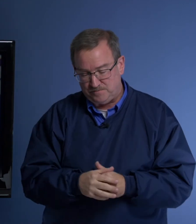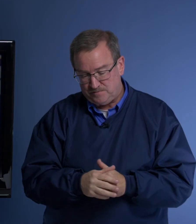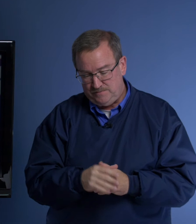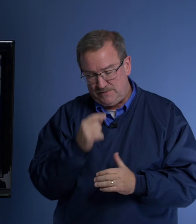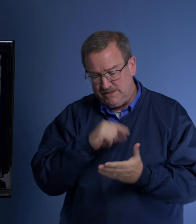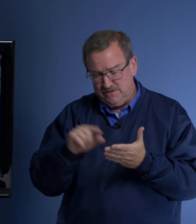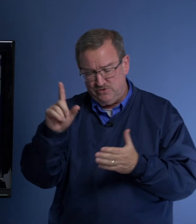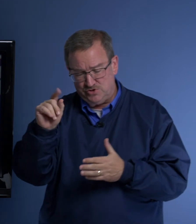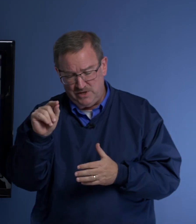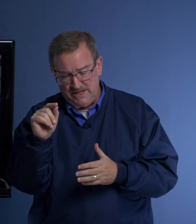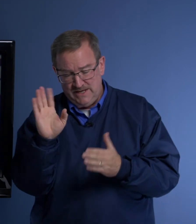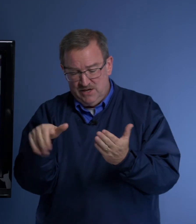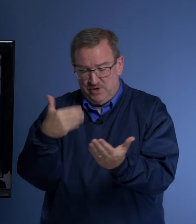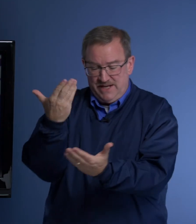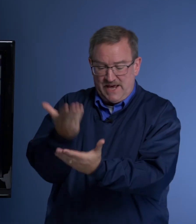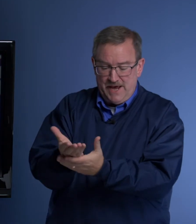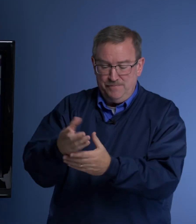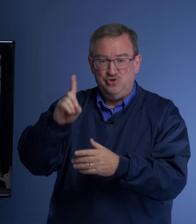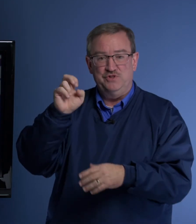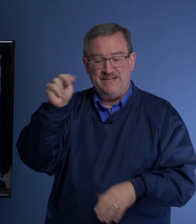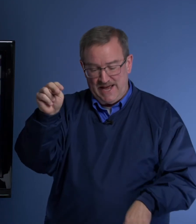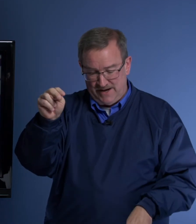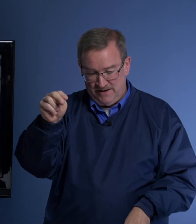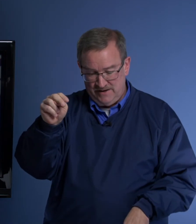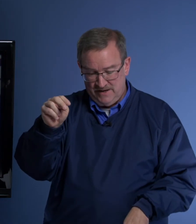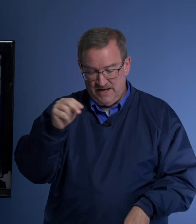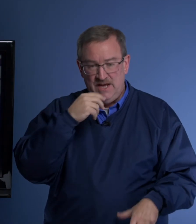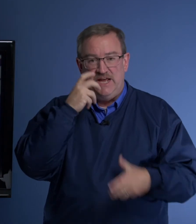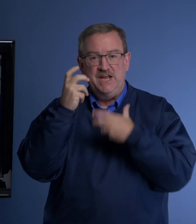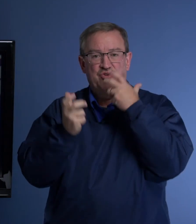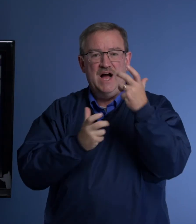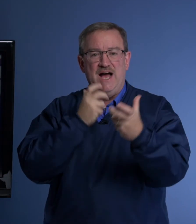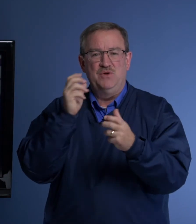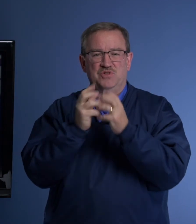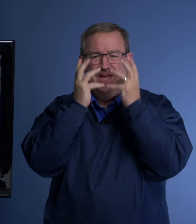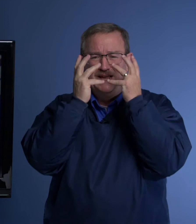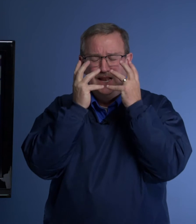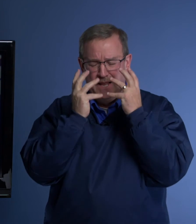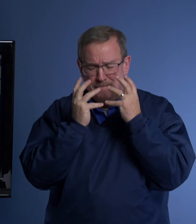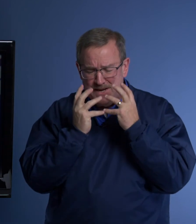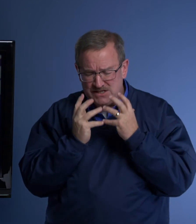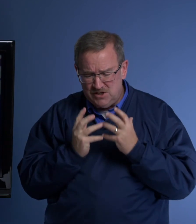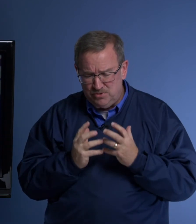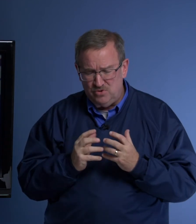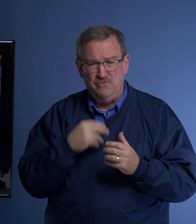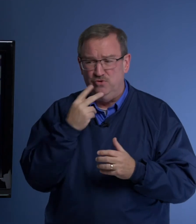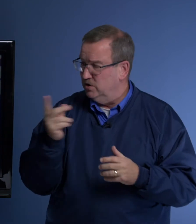It says in verse 20, when he came to the den, he cried with a lamentable voice.